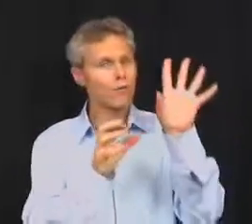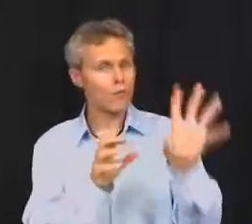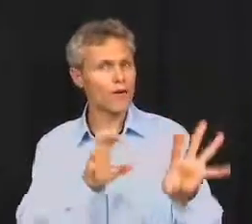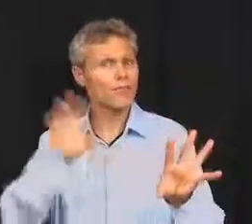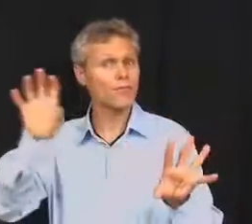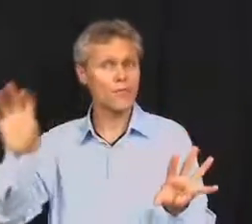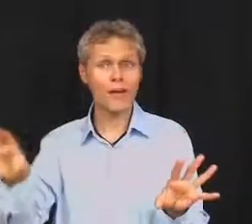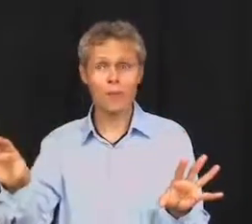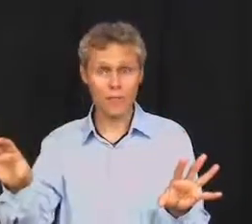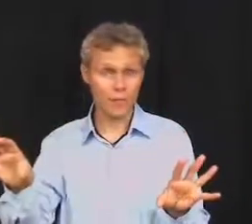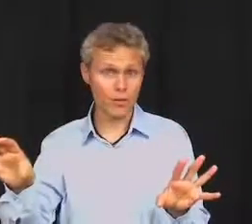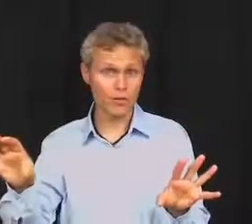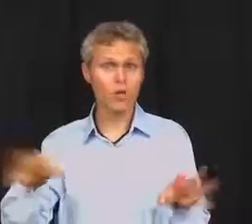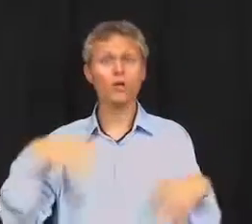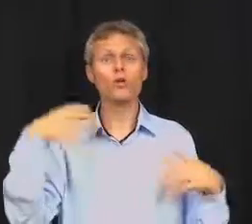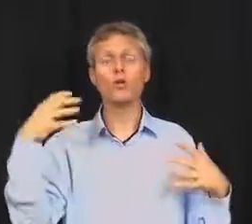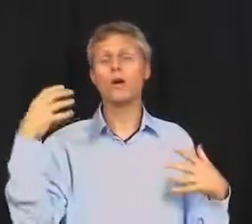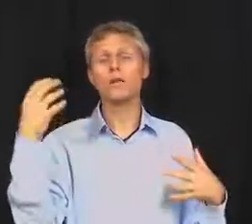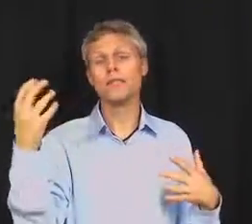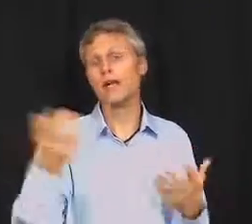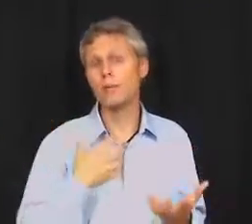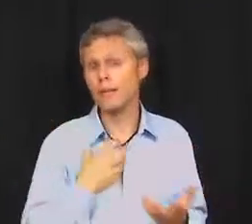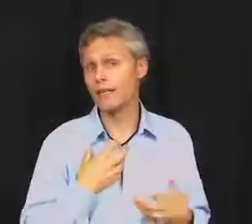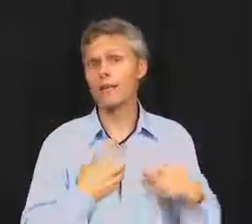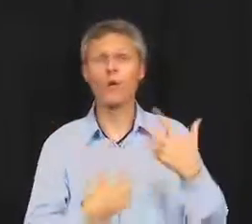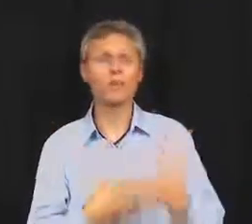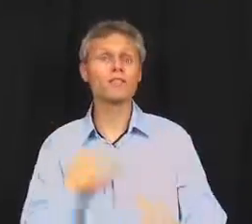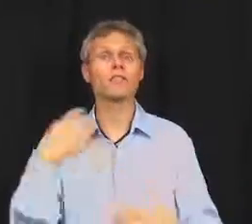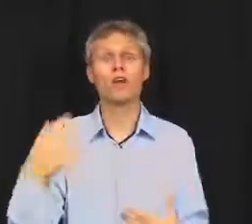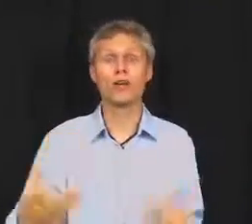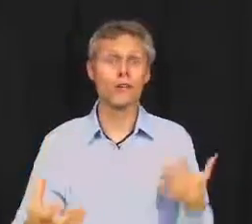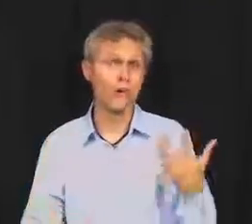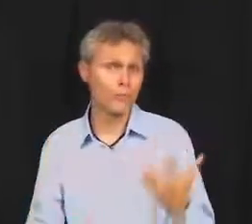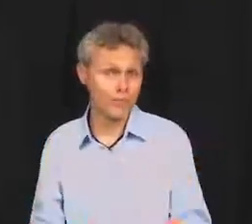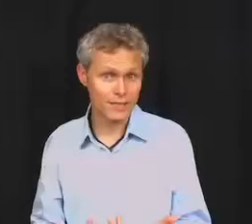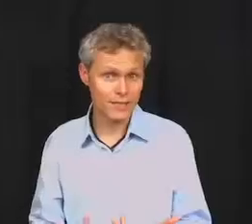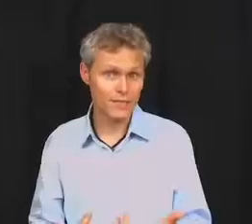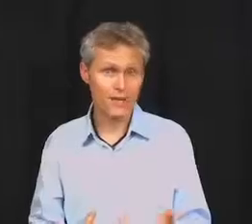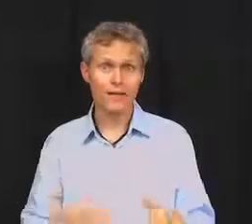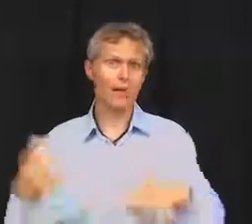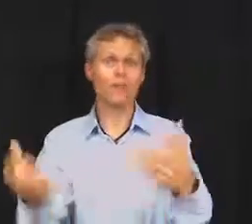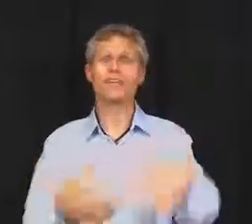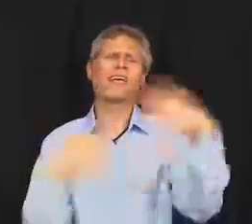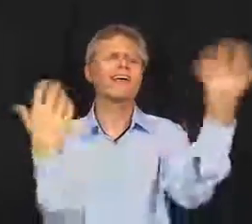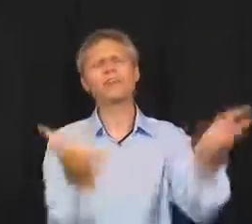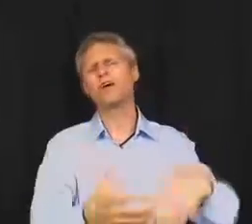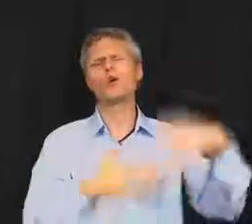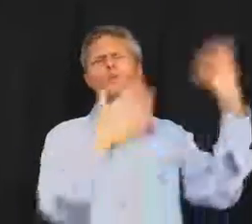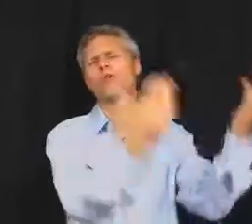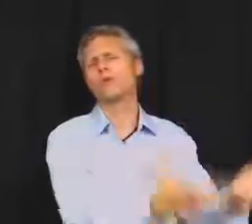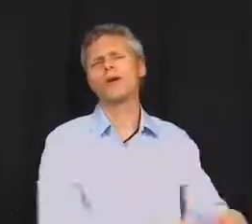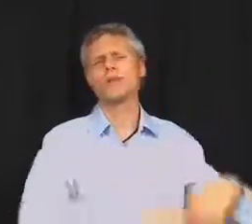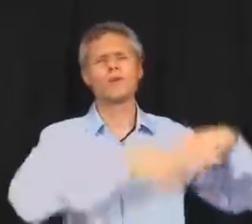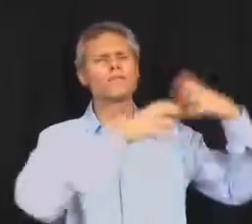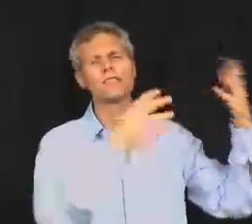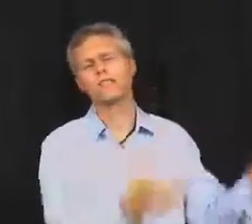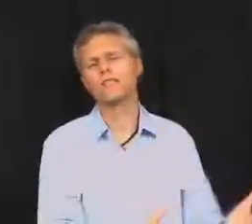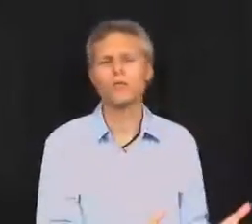friends and family members who tell me that they want to start their own business. They're always saying, AJ, oh, it's so great. You have this successful